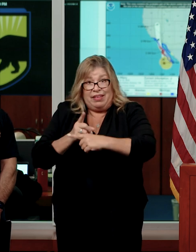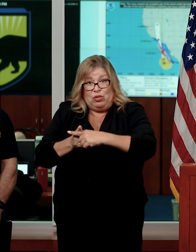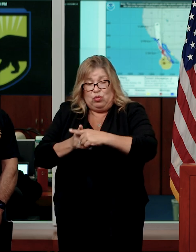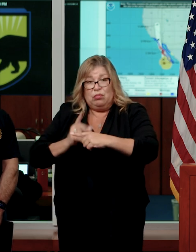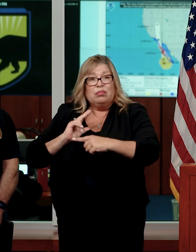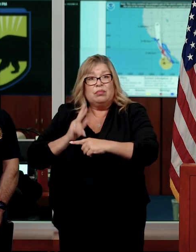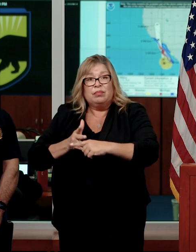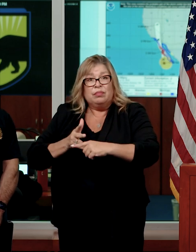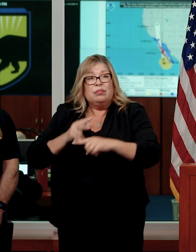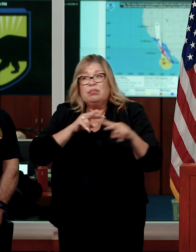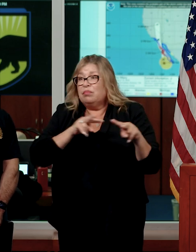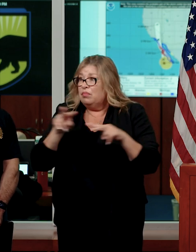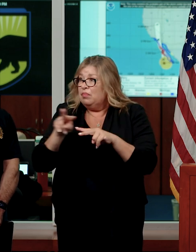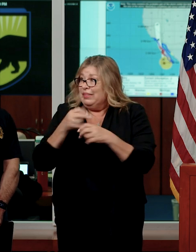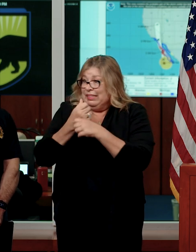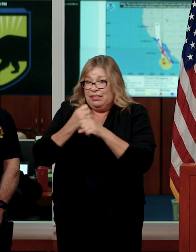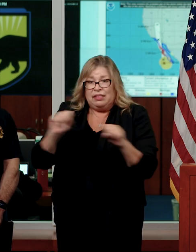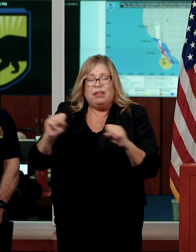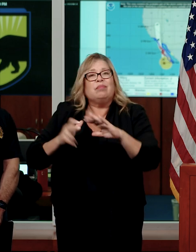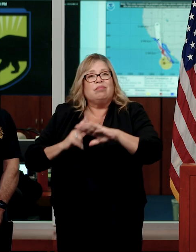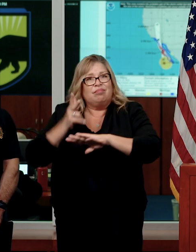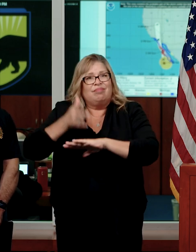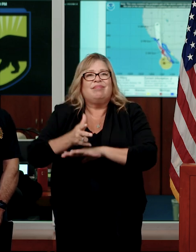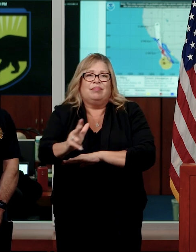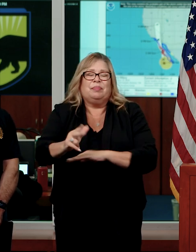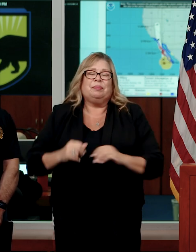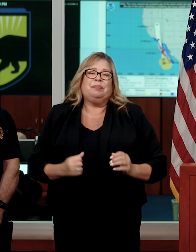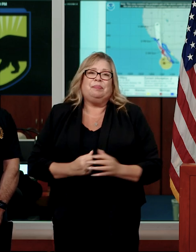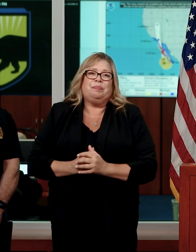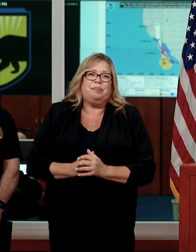and navigate through us safely when it's safe to do so.